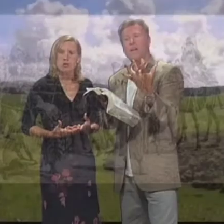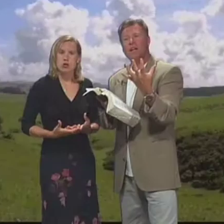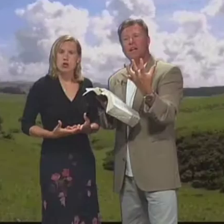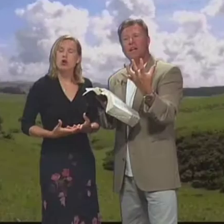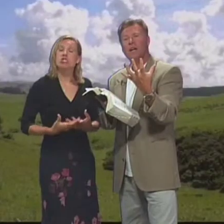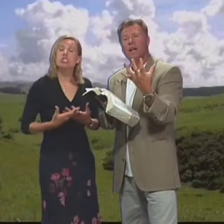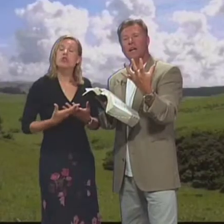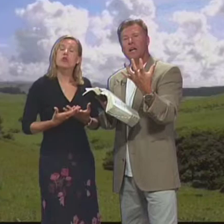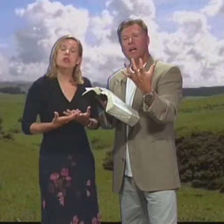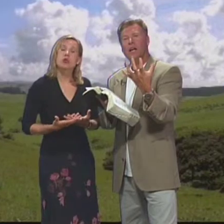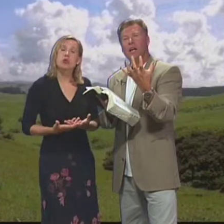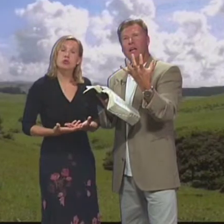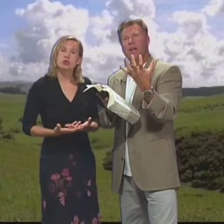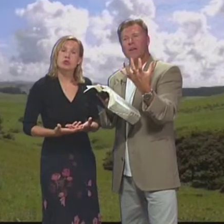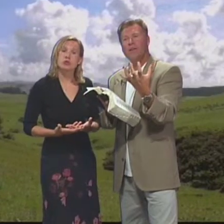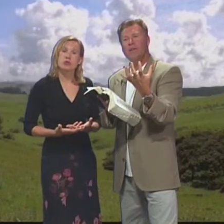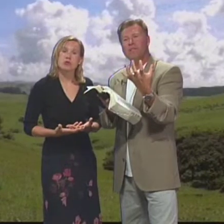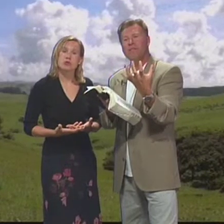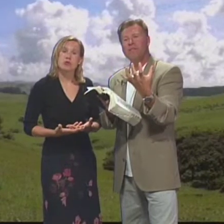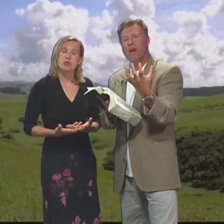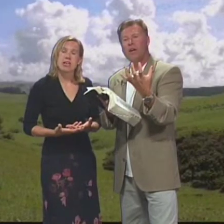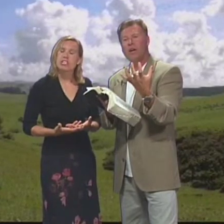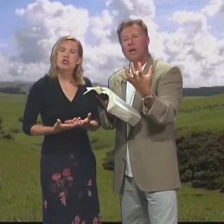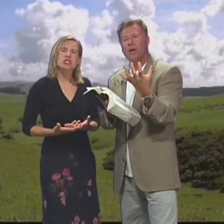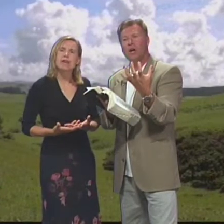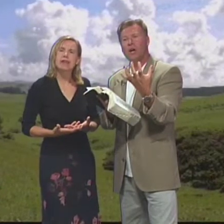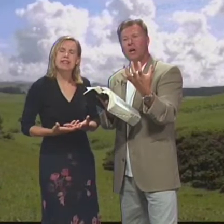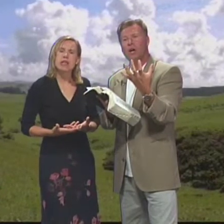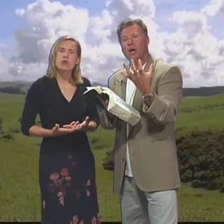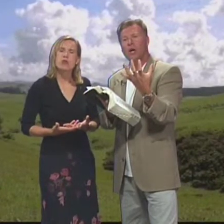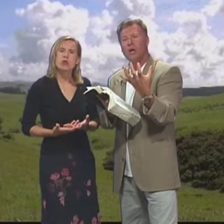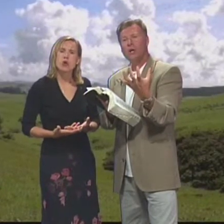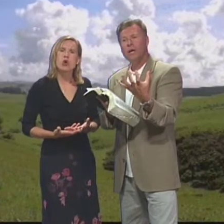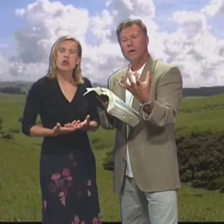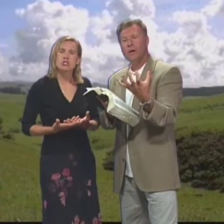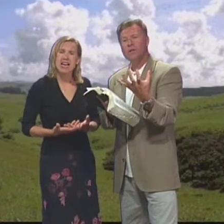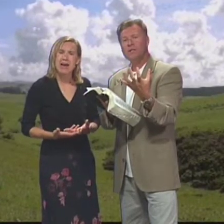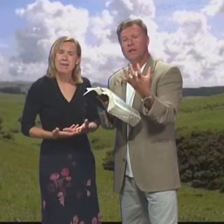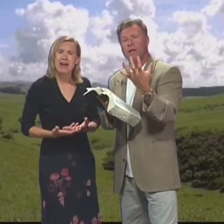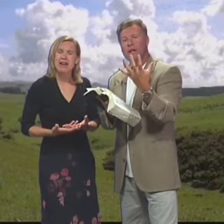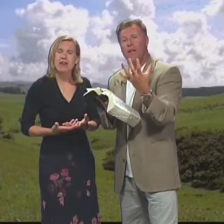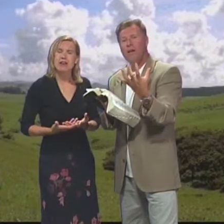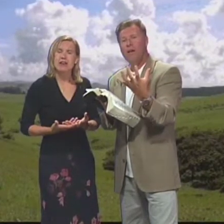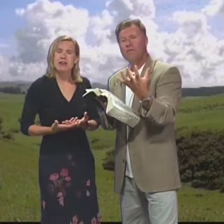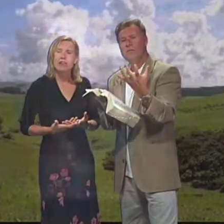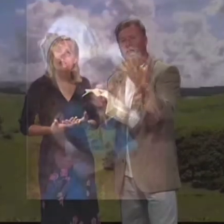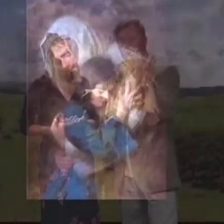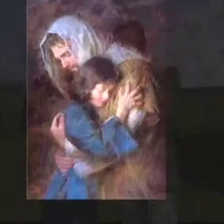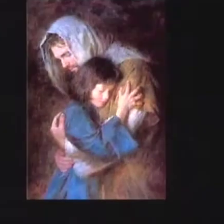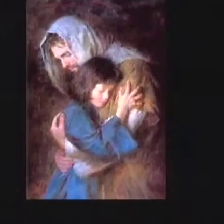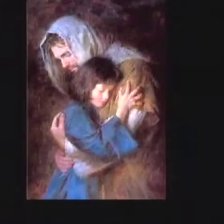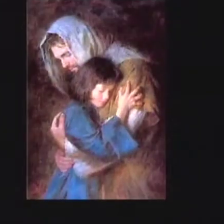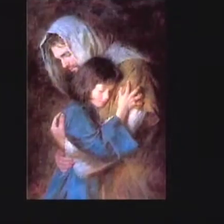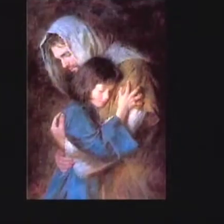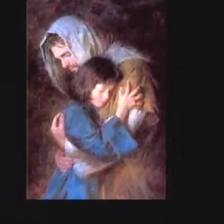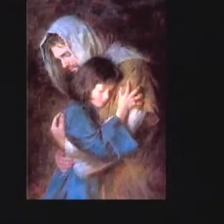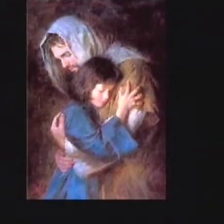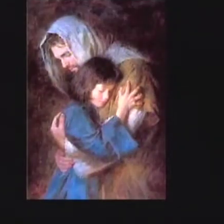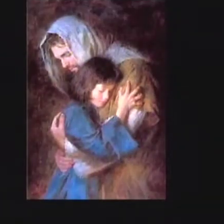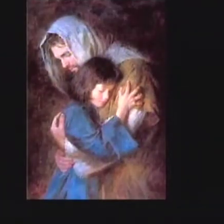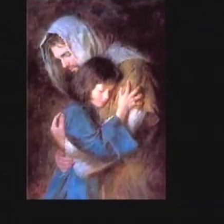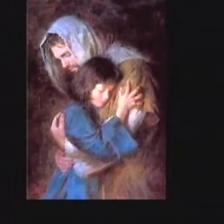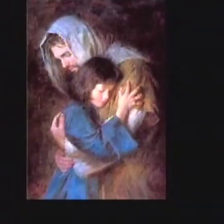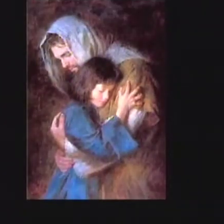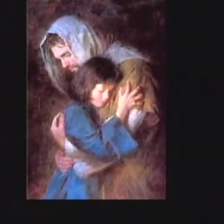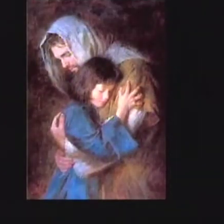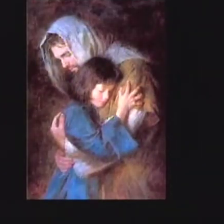Slaves esclavos someone With whip And love And desires